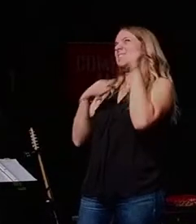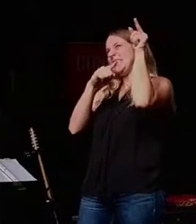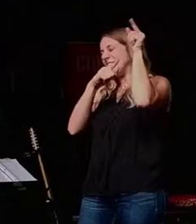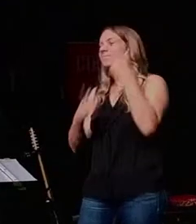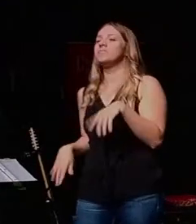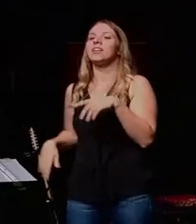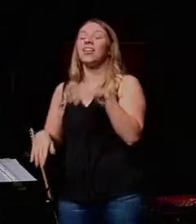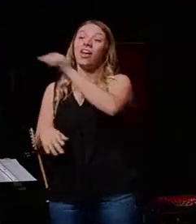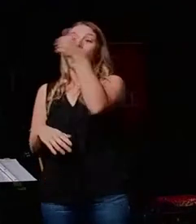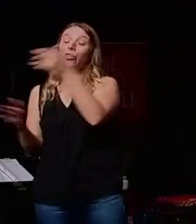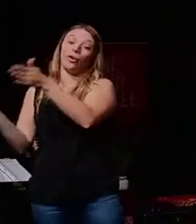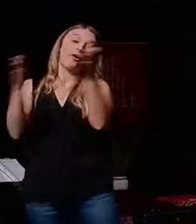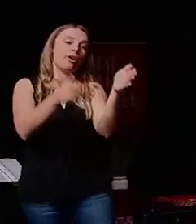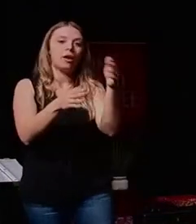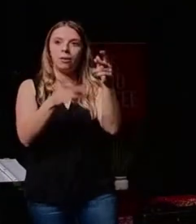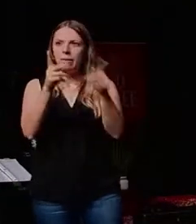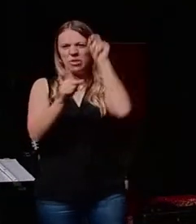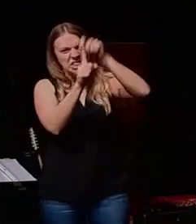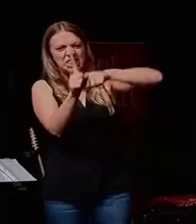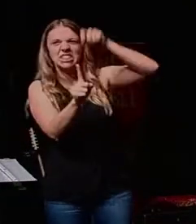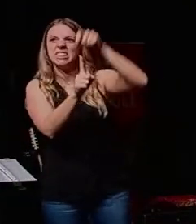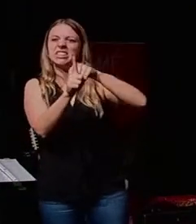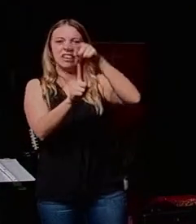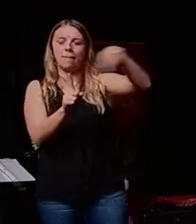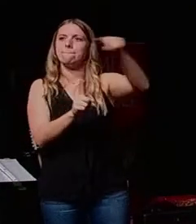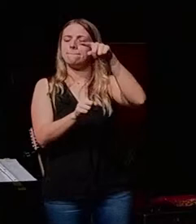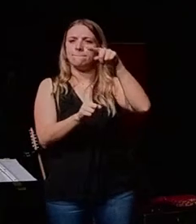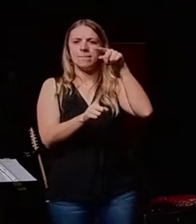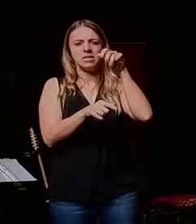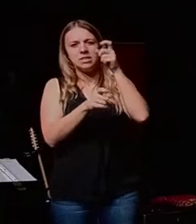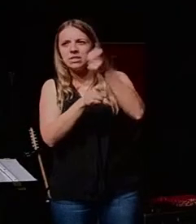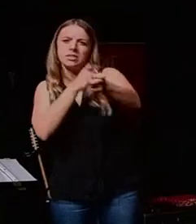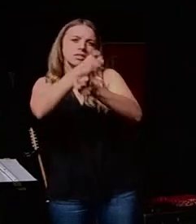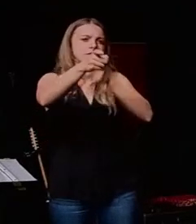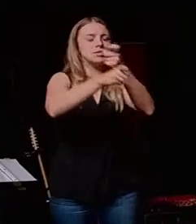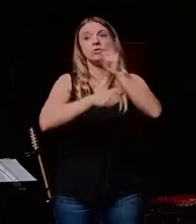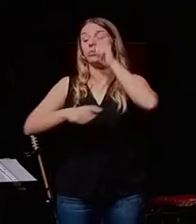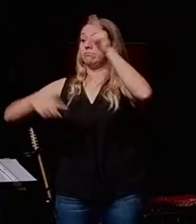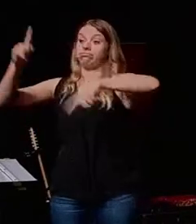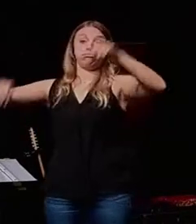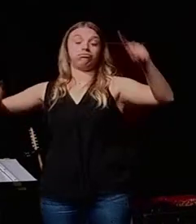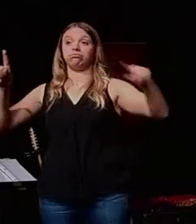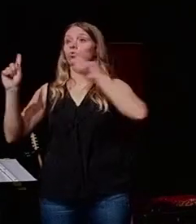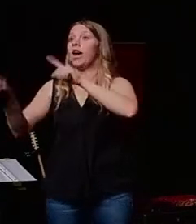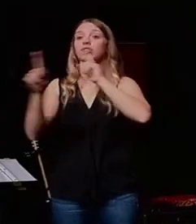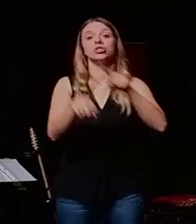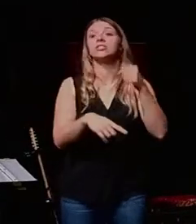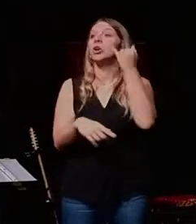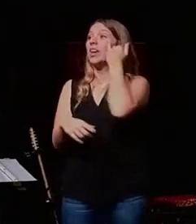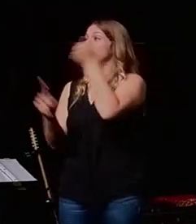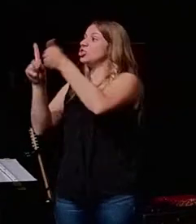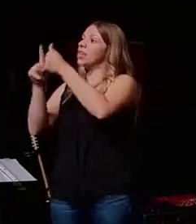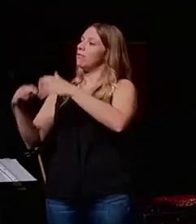then in other places, they were persecuted, right? So it's completely all over the place. And that, if you're an entrepreneur in the house, can I